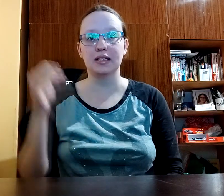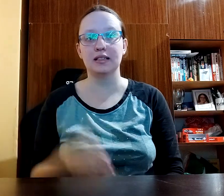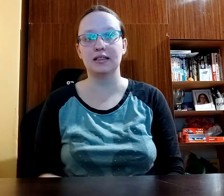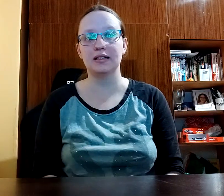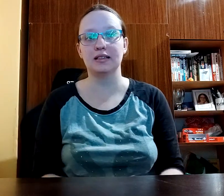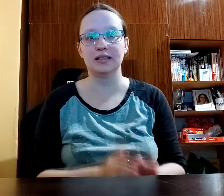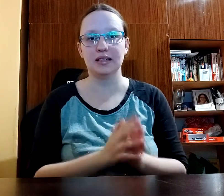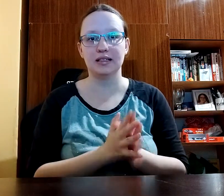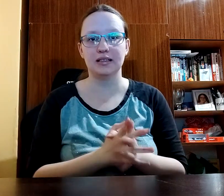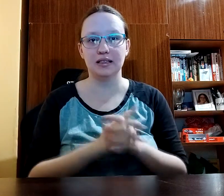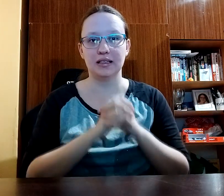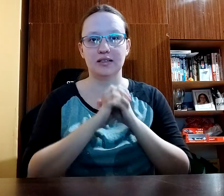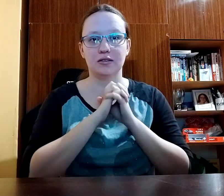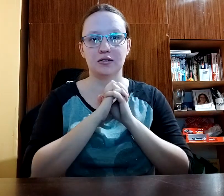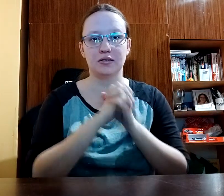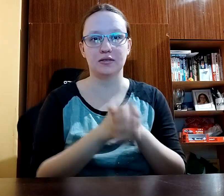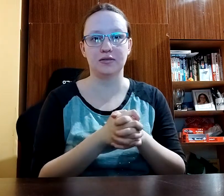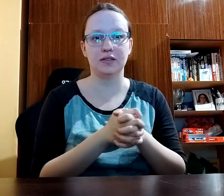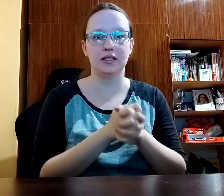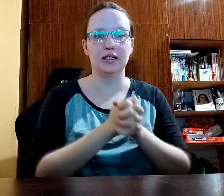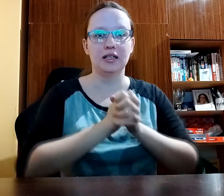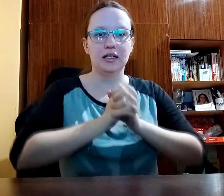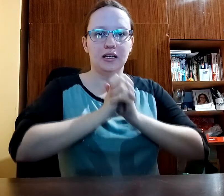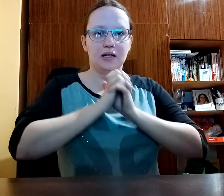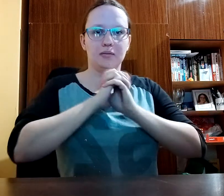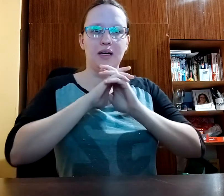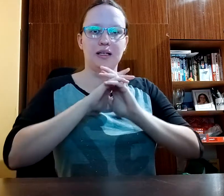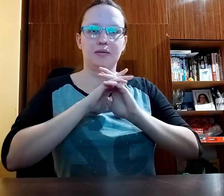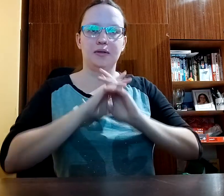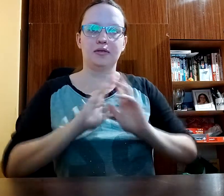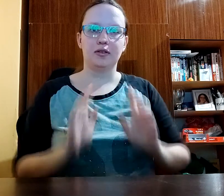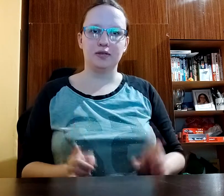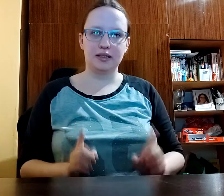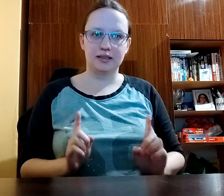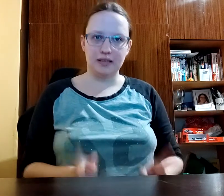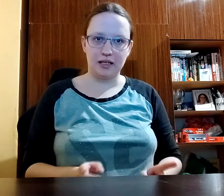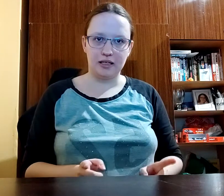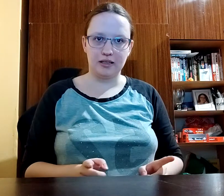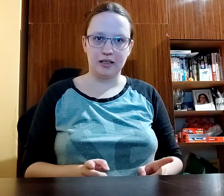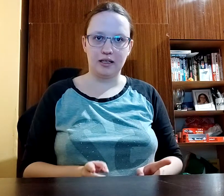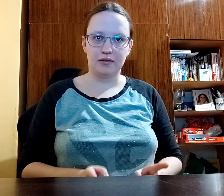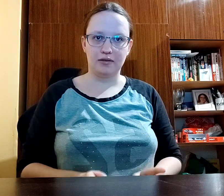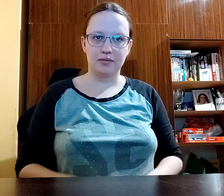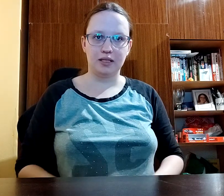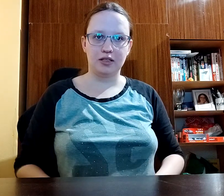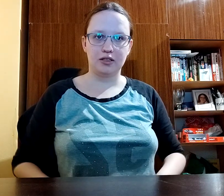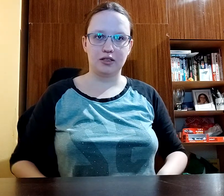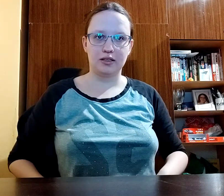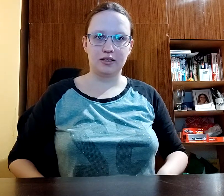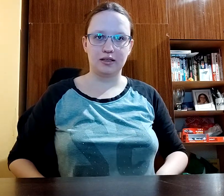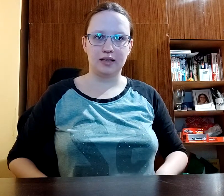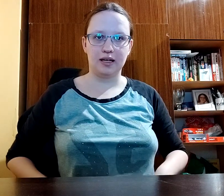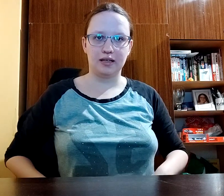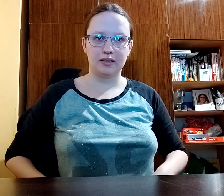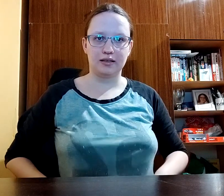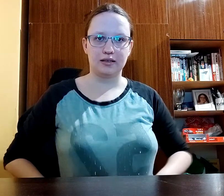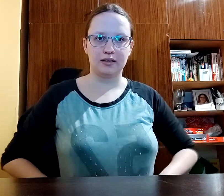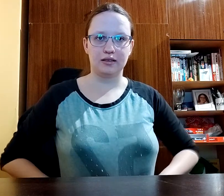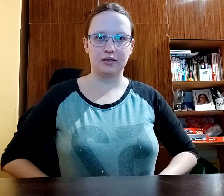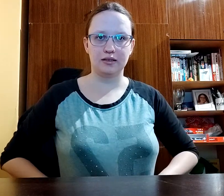the anxiety and also fear but before we start I have to mention that this